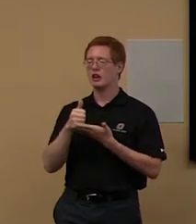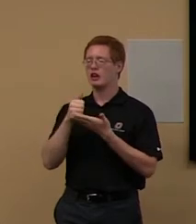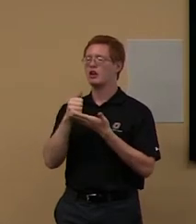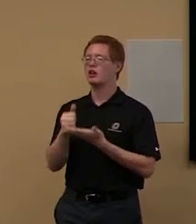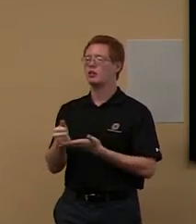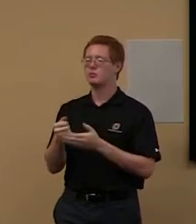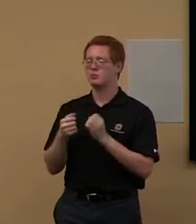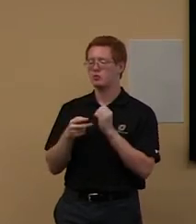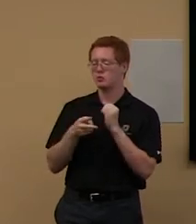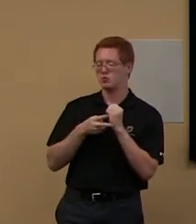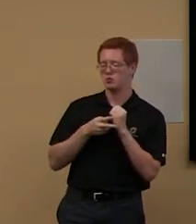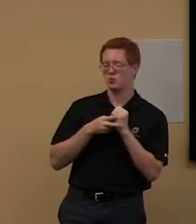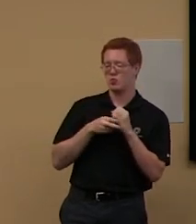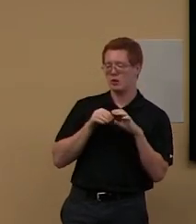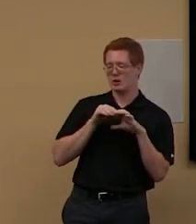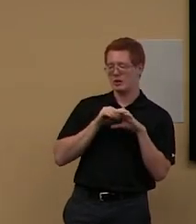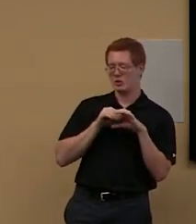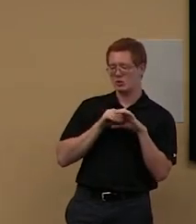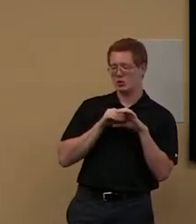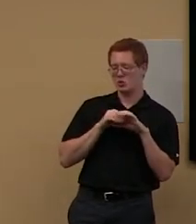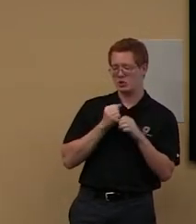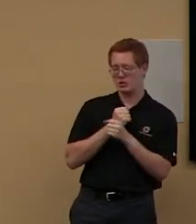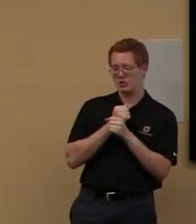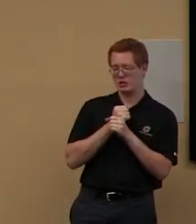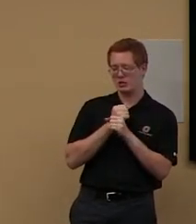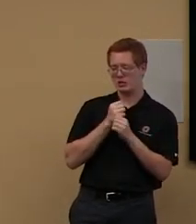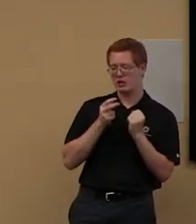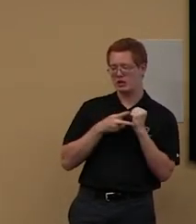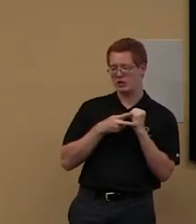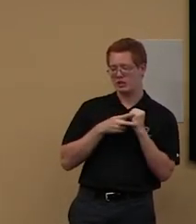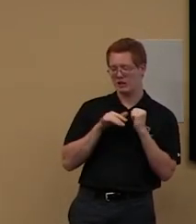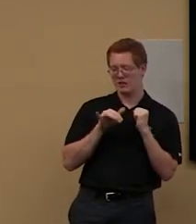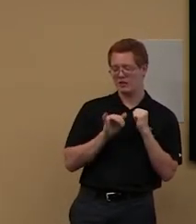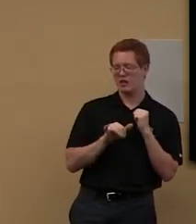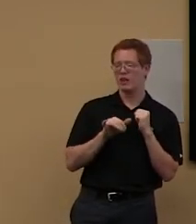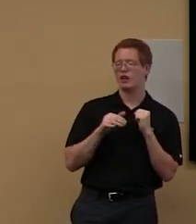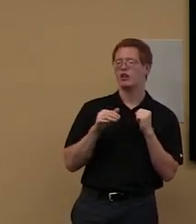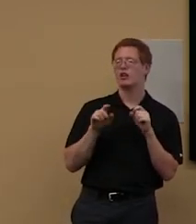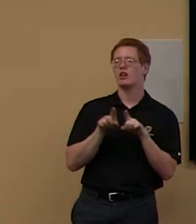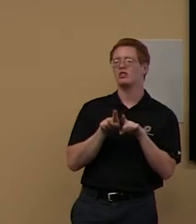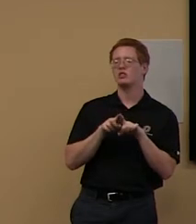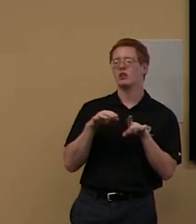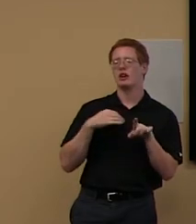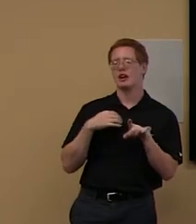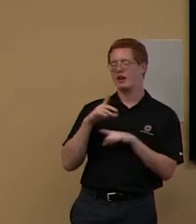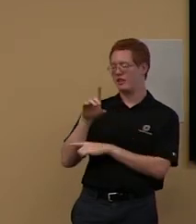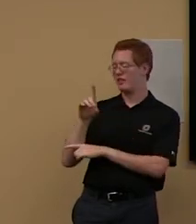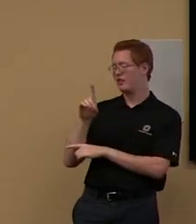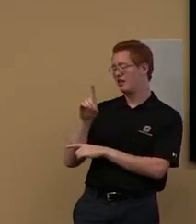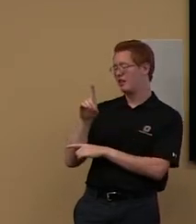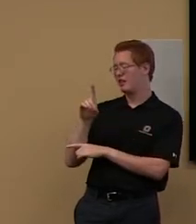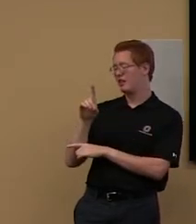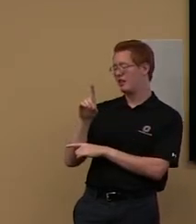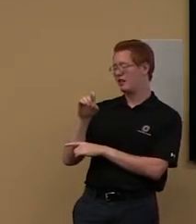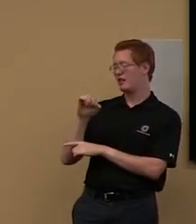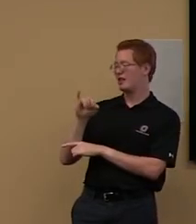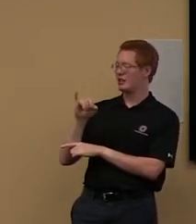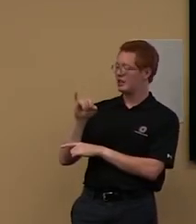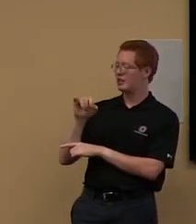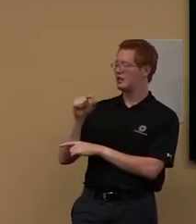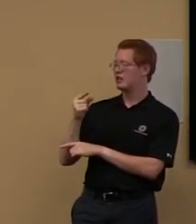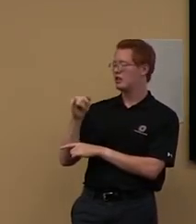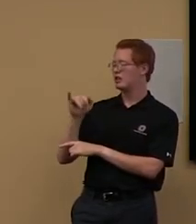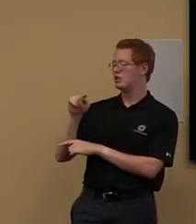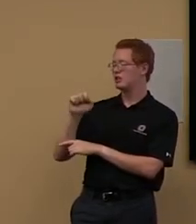and work with those. Um, we do have some, um, digital librarians here. So if you need to do an online